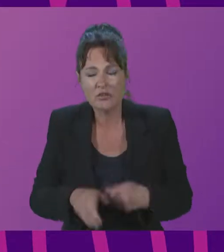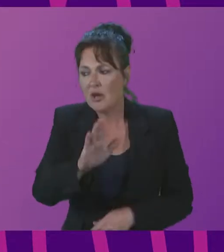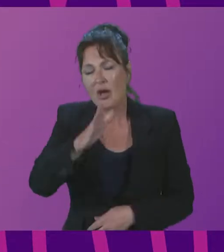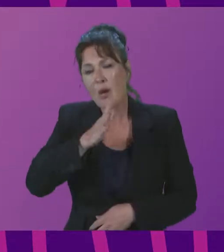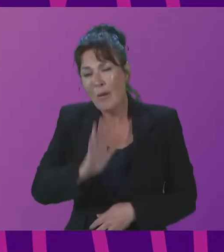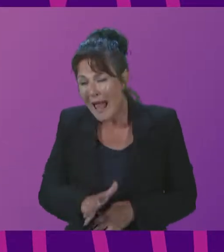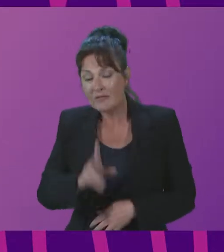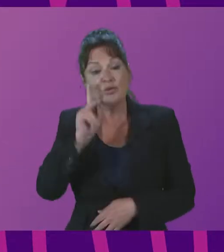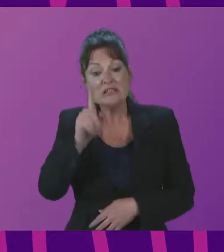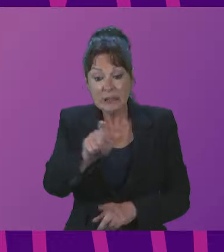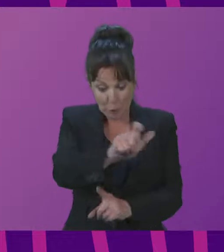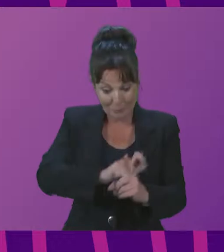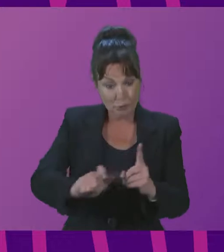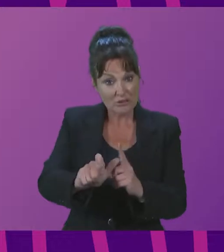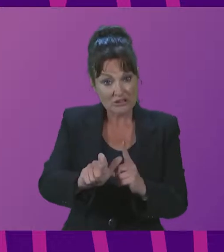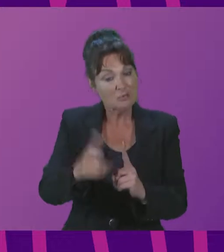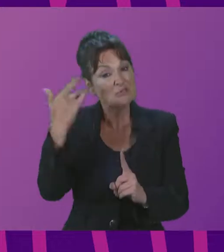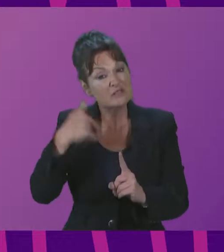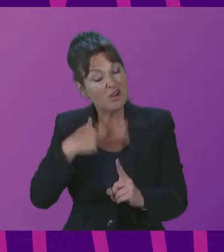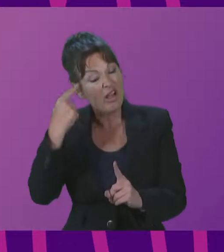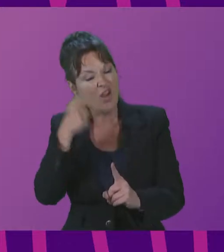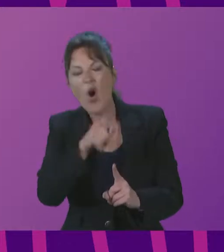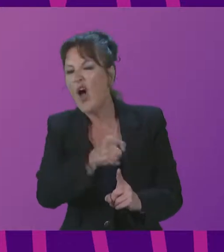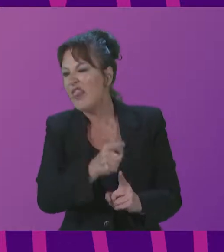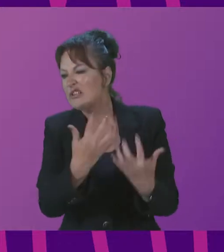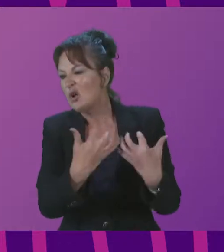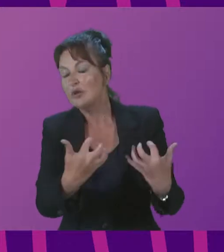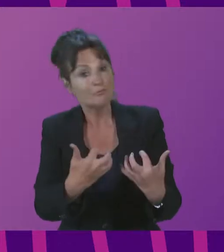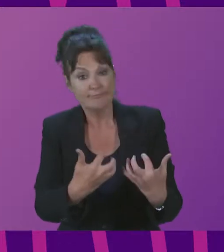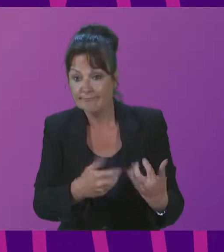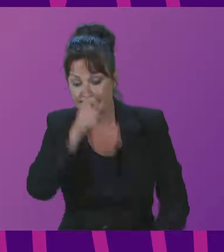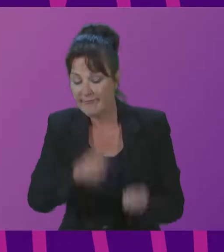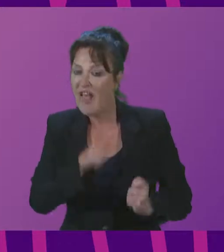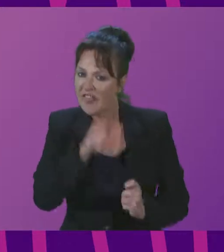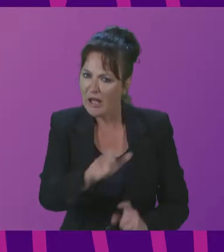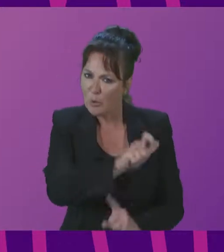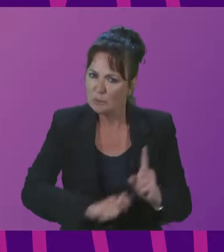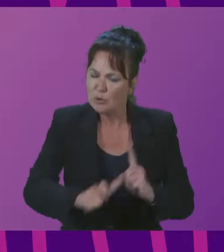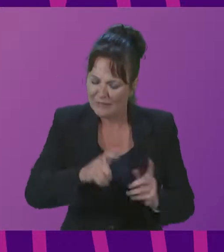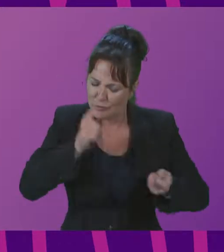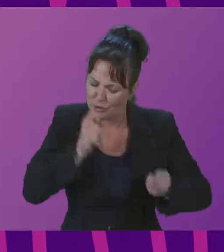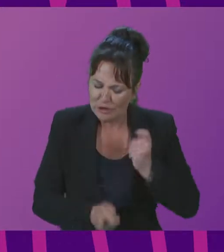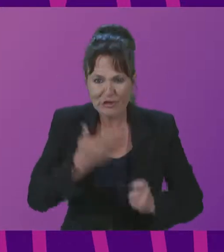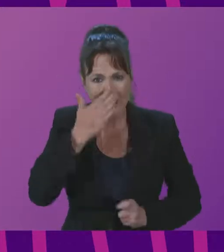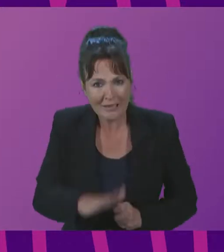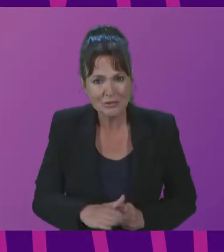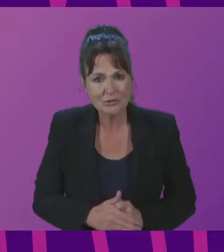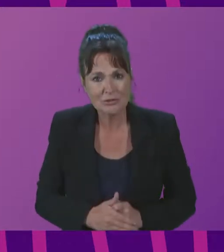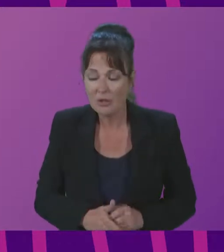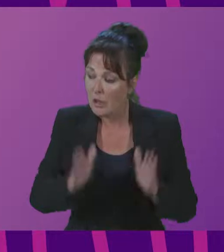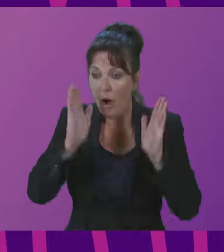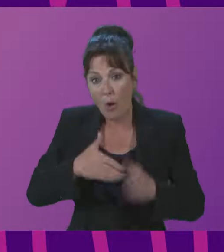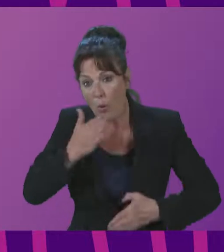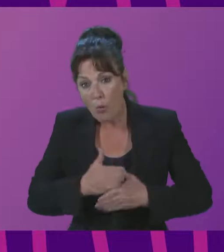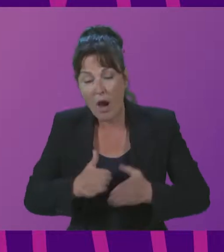community needs and offer them cultural assets to recreate in. Our work needs to be conscious, purposeful and